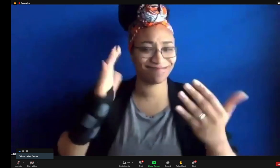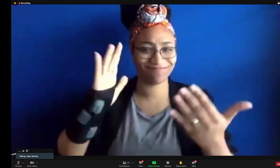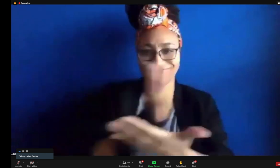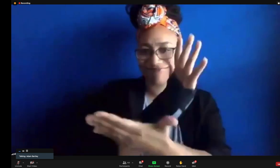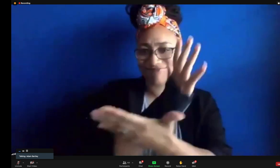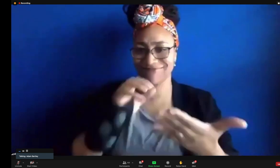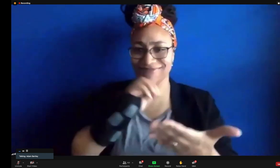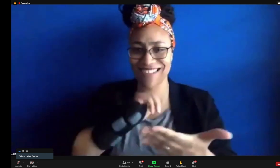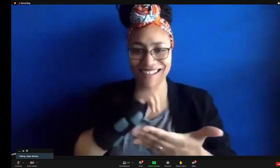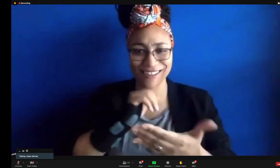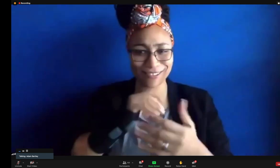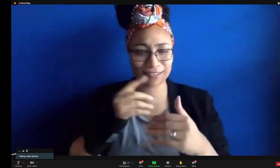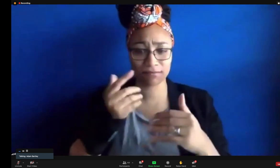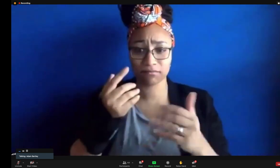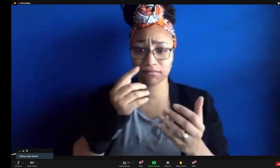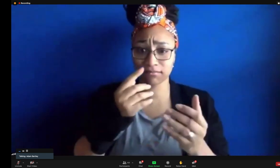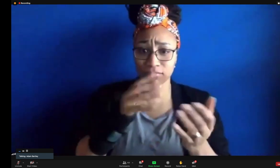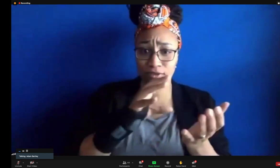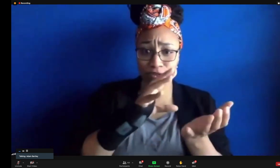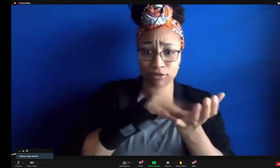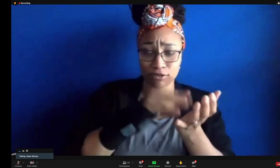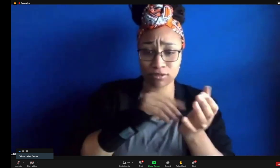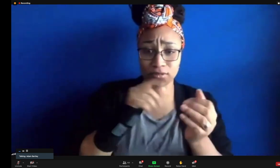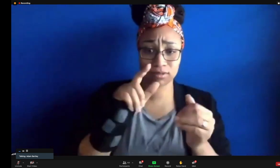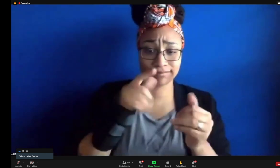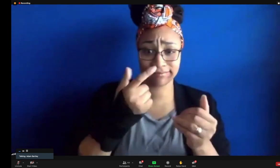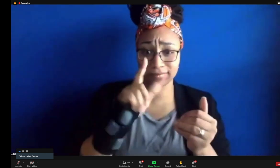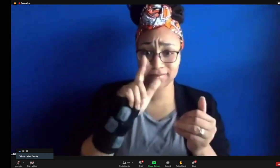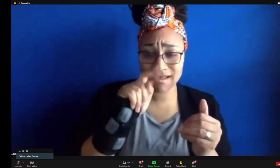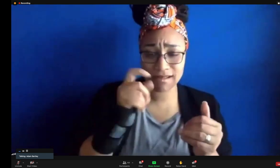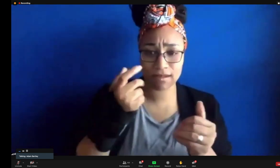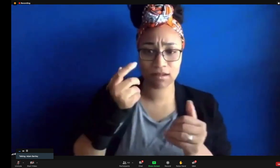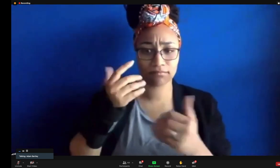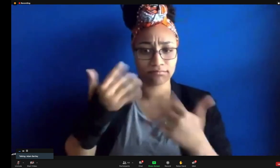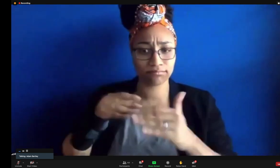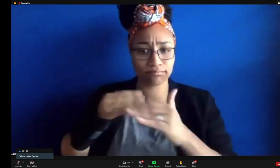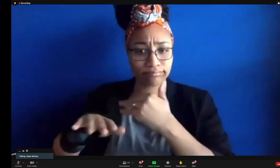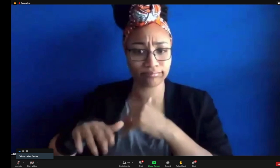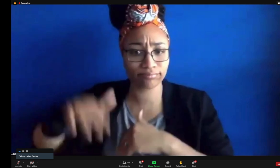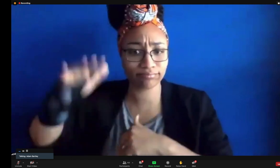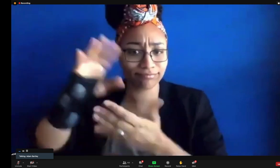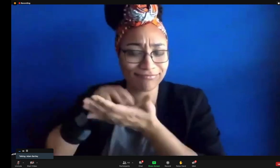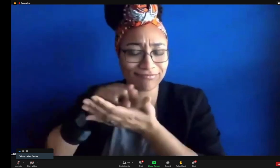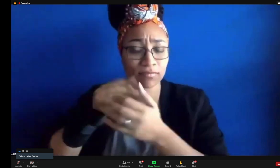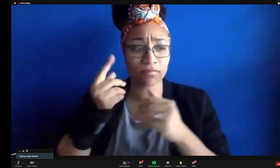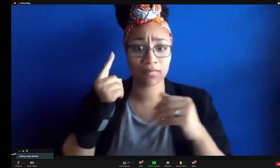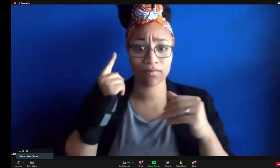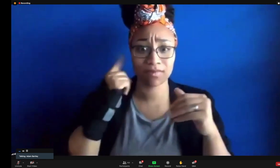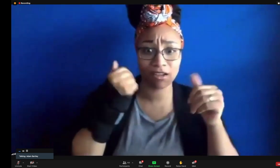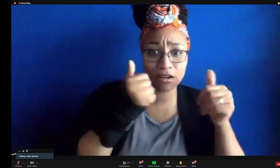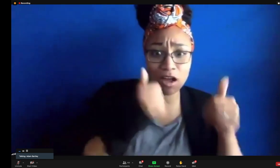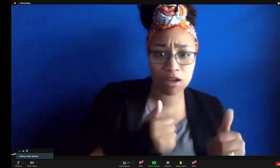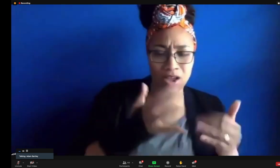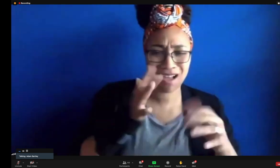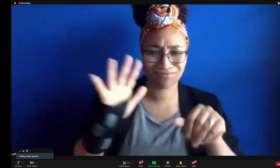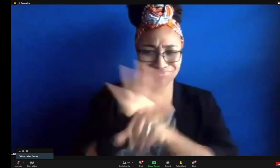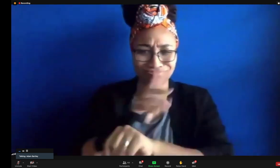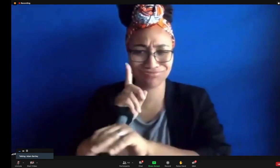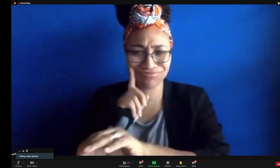of young children, adults, and all the viewers, people who are learning ASO later in life, people who have lost their hearing